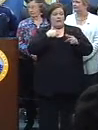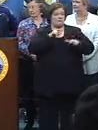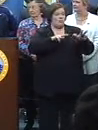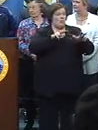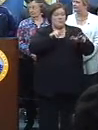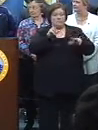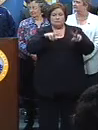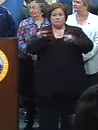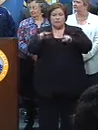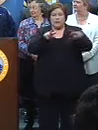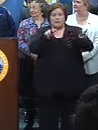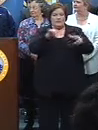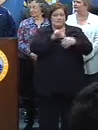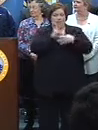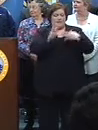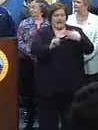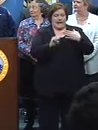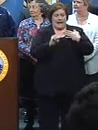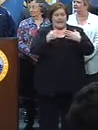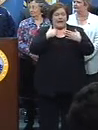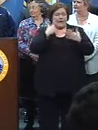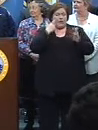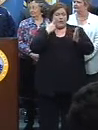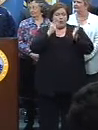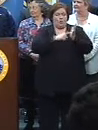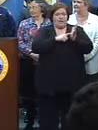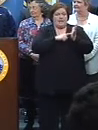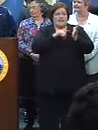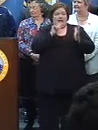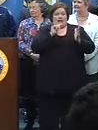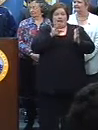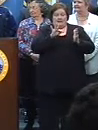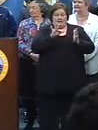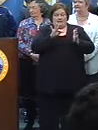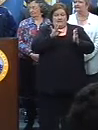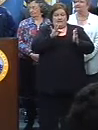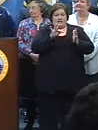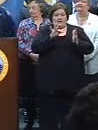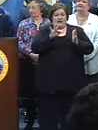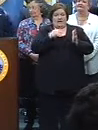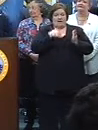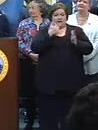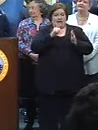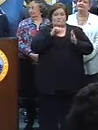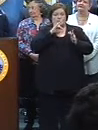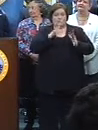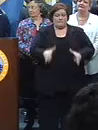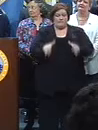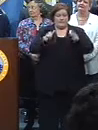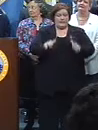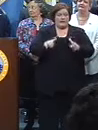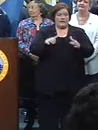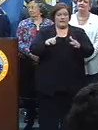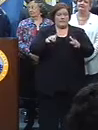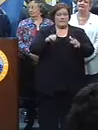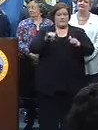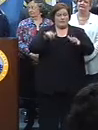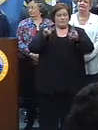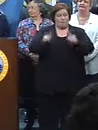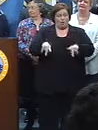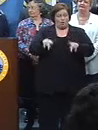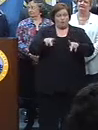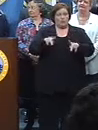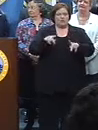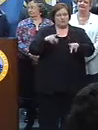around this weekend, I noticed that if there were a waste receptacle nearby, the average reveler would take their